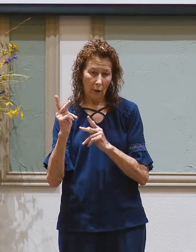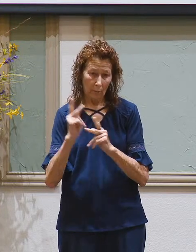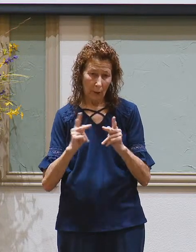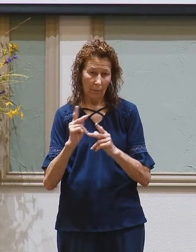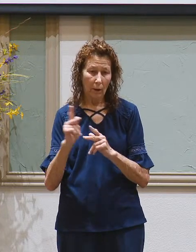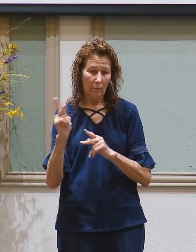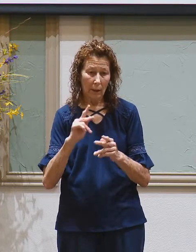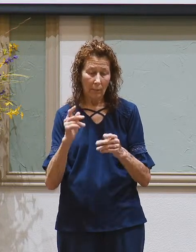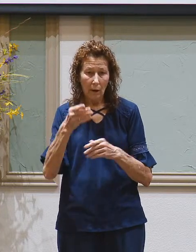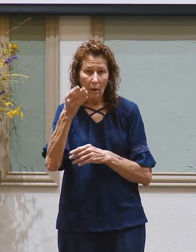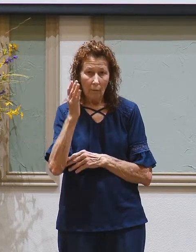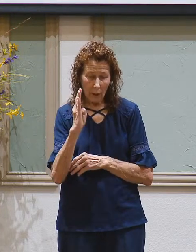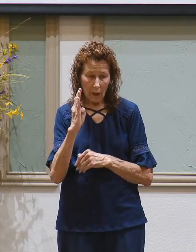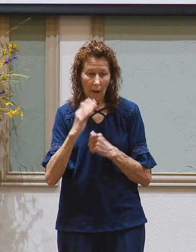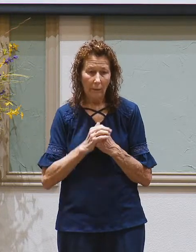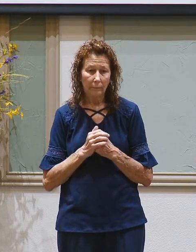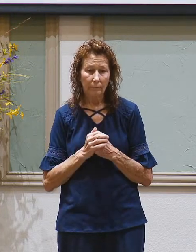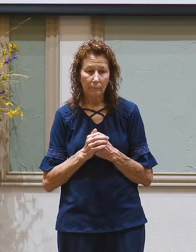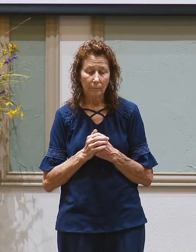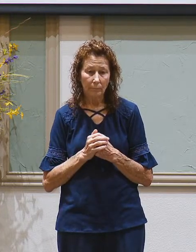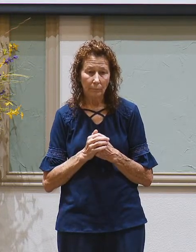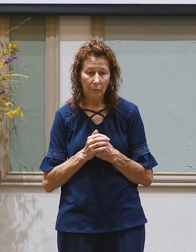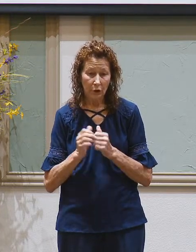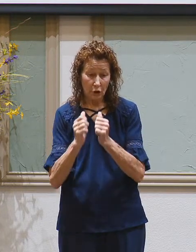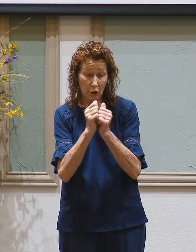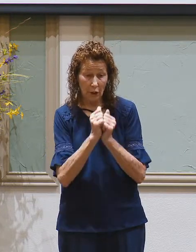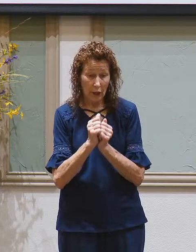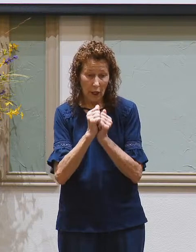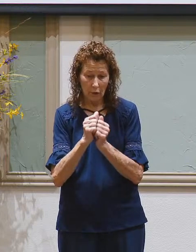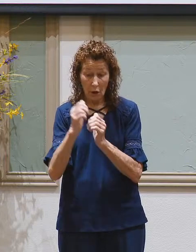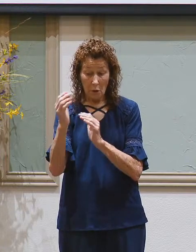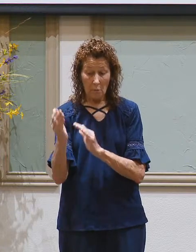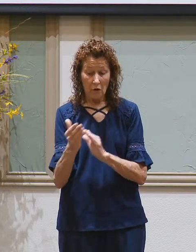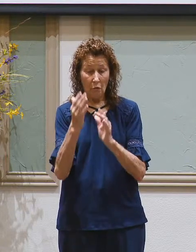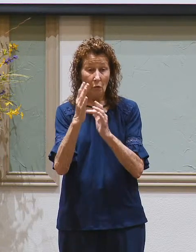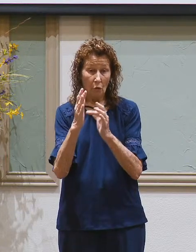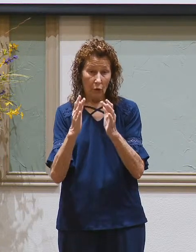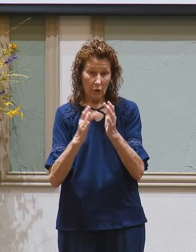the people of God, together in the presence of Jesus.